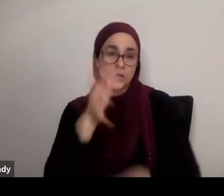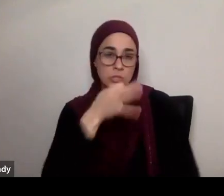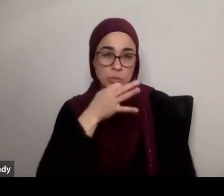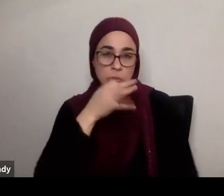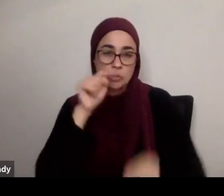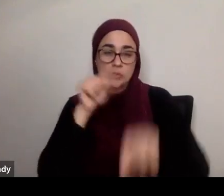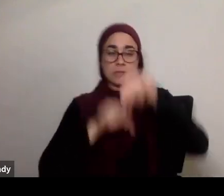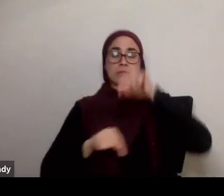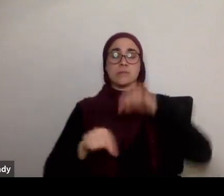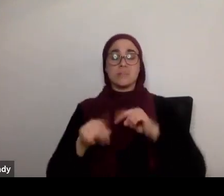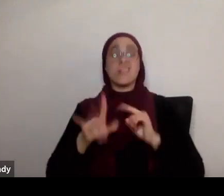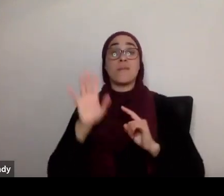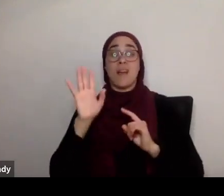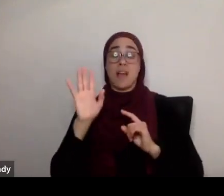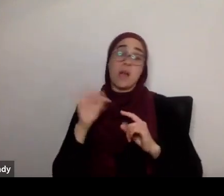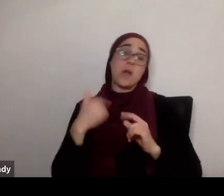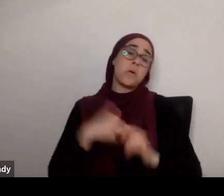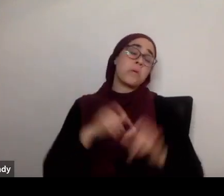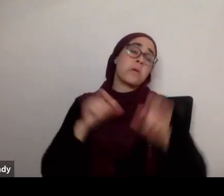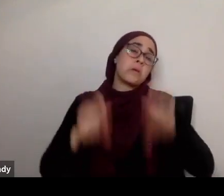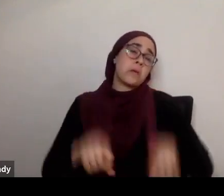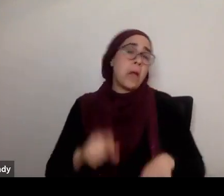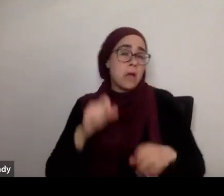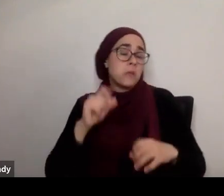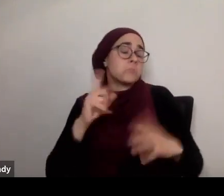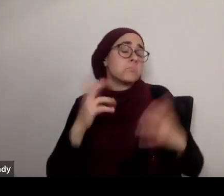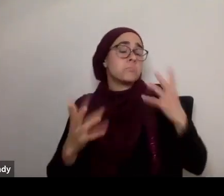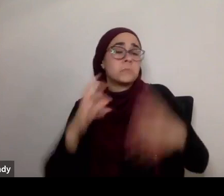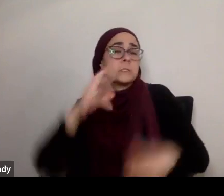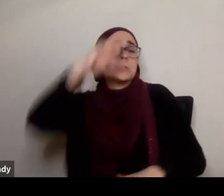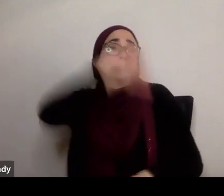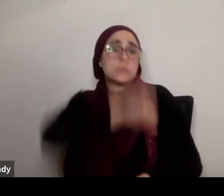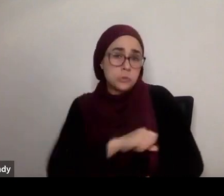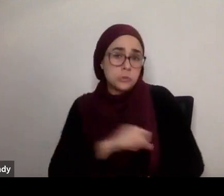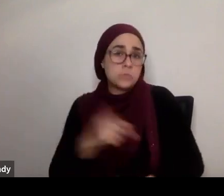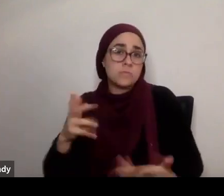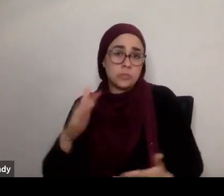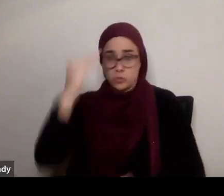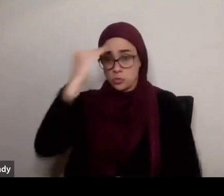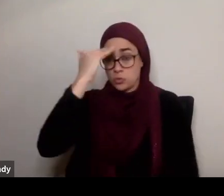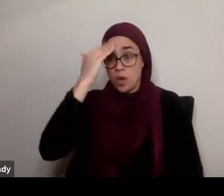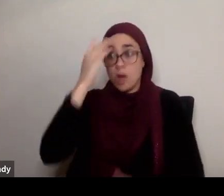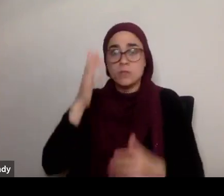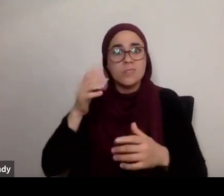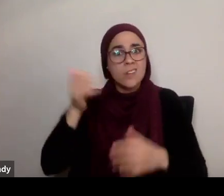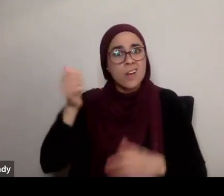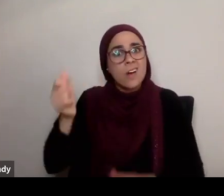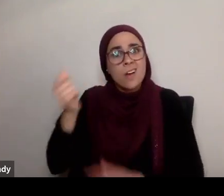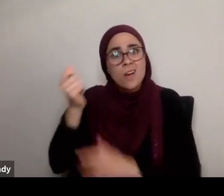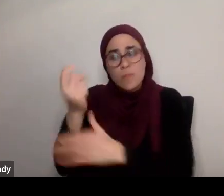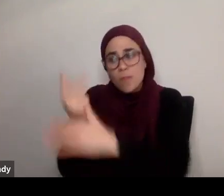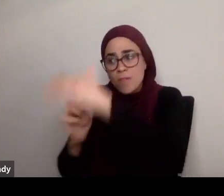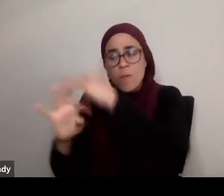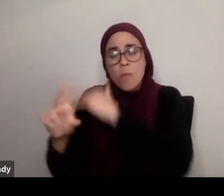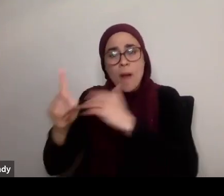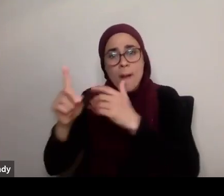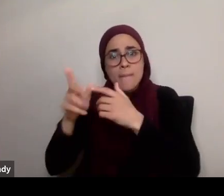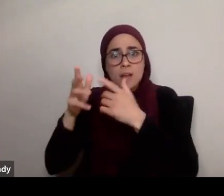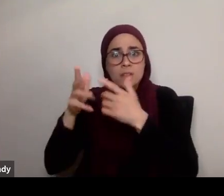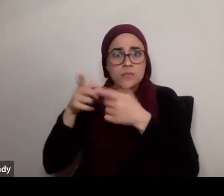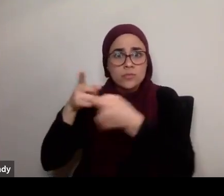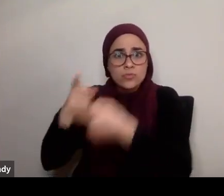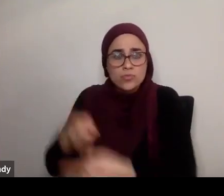can basically say that it's revealed in this phase. So the Qur'an is being described as something that is heavy on the Prophet Muhammad sallallahu at the very beginning.